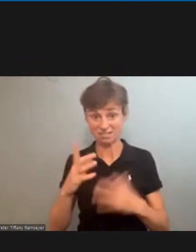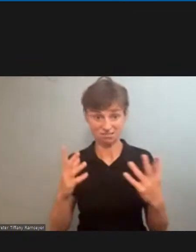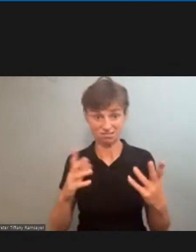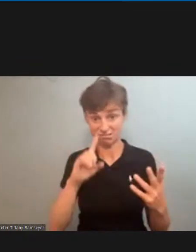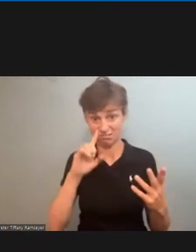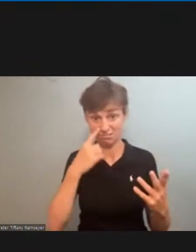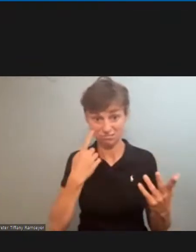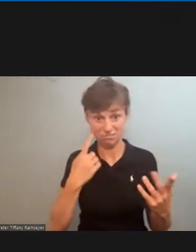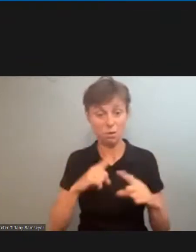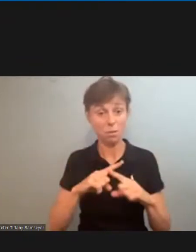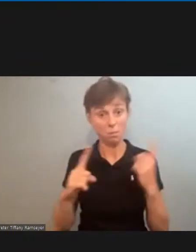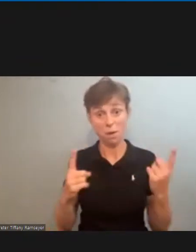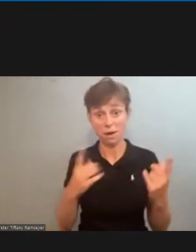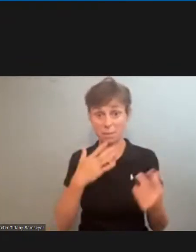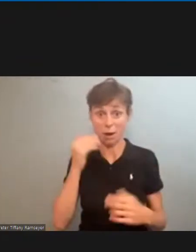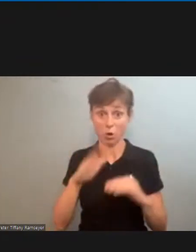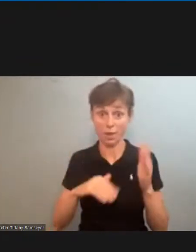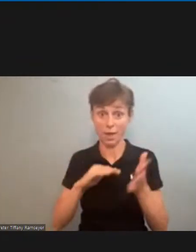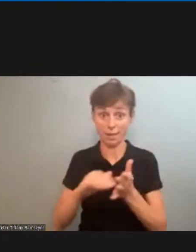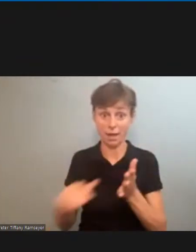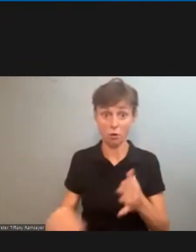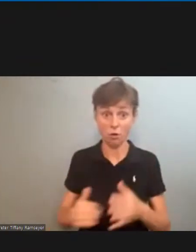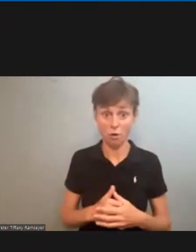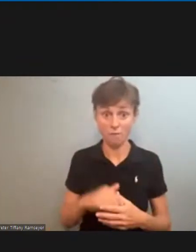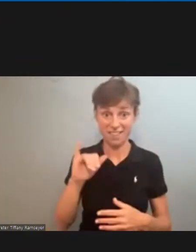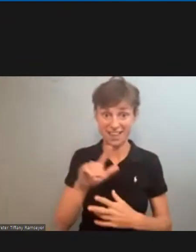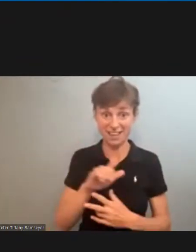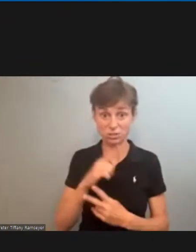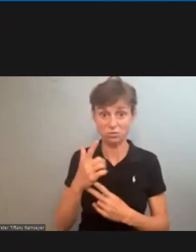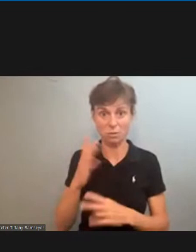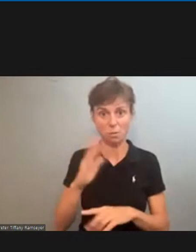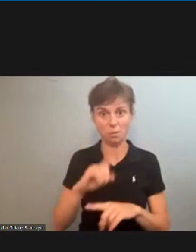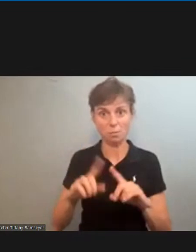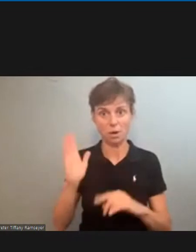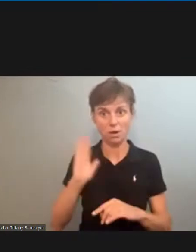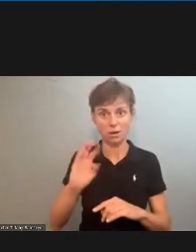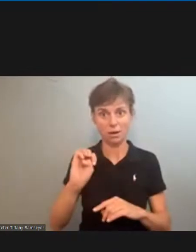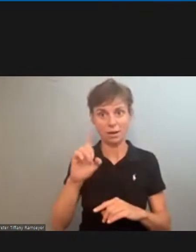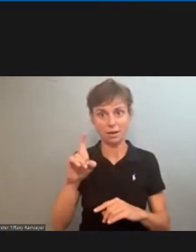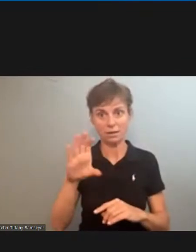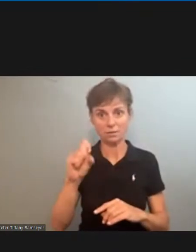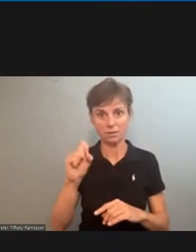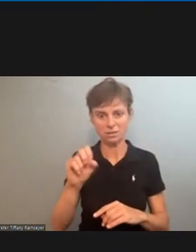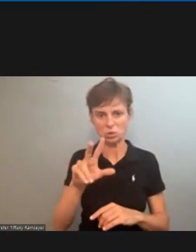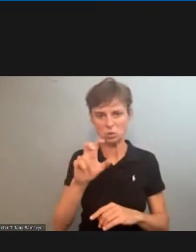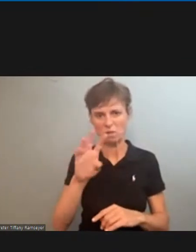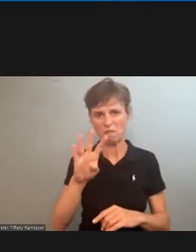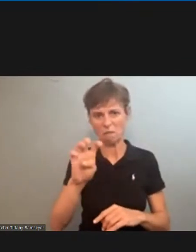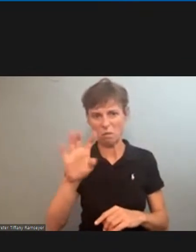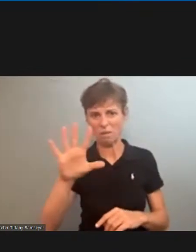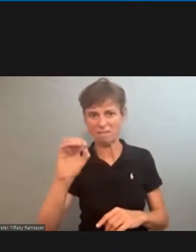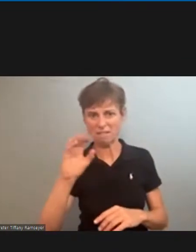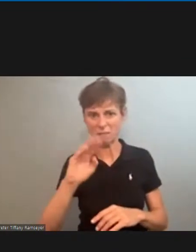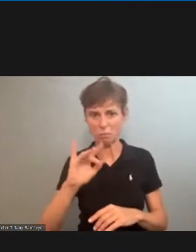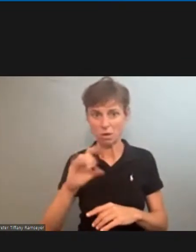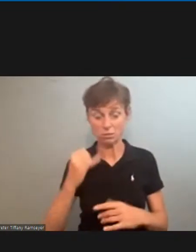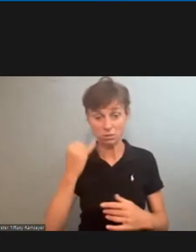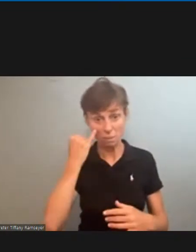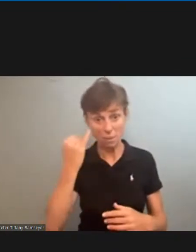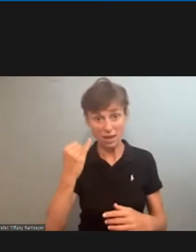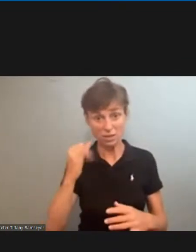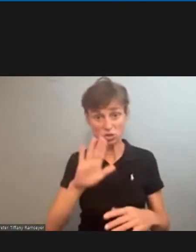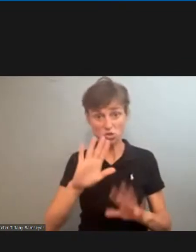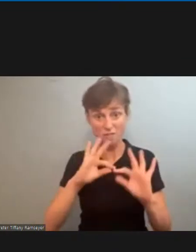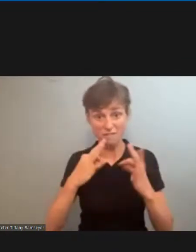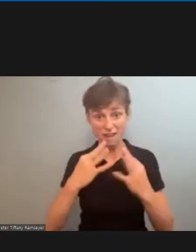alternative but when we used to be able to be excess 300 400 500 miles think about what it does to family life